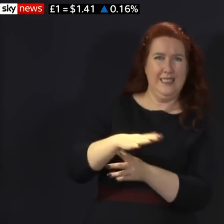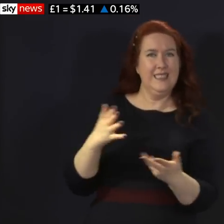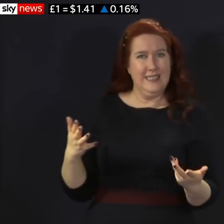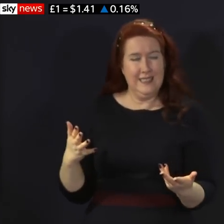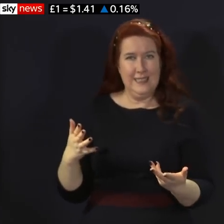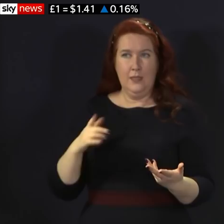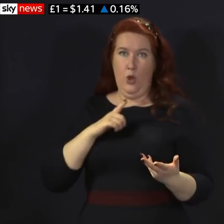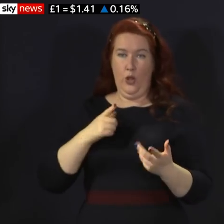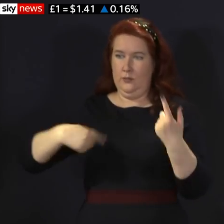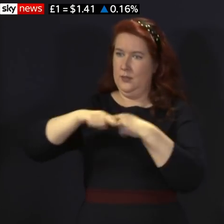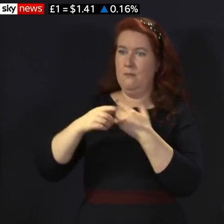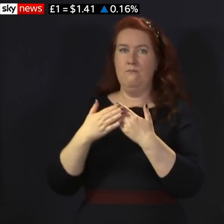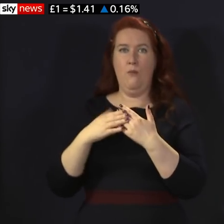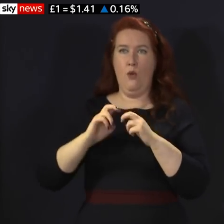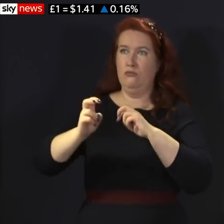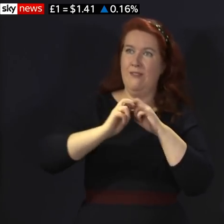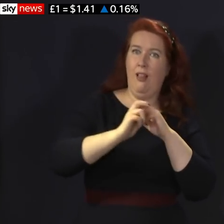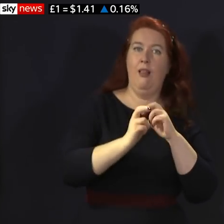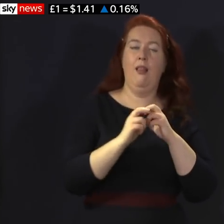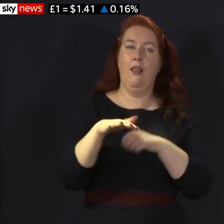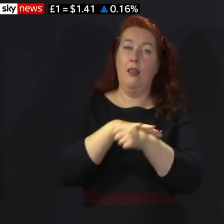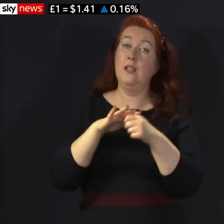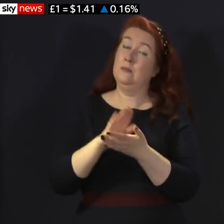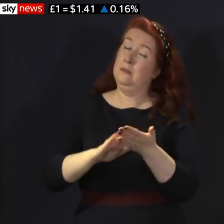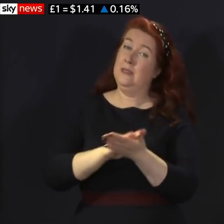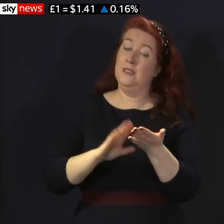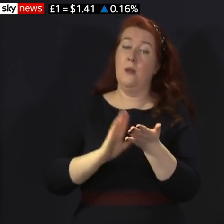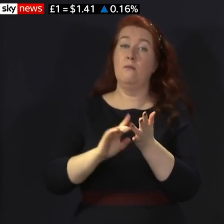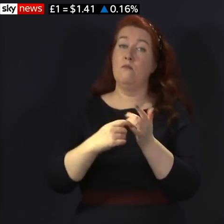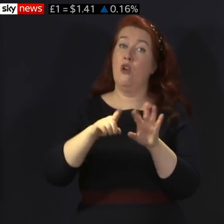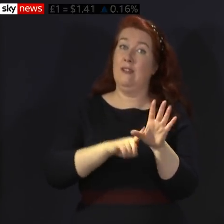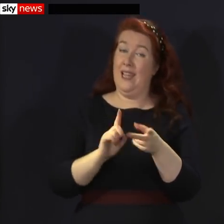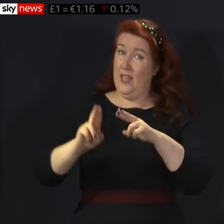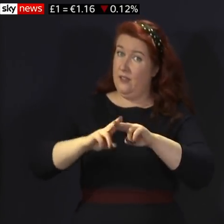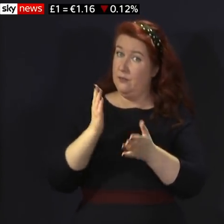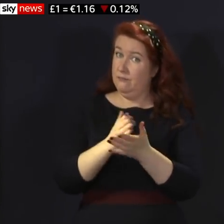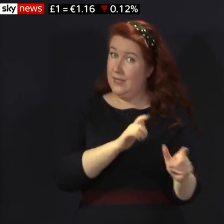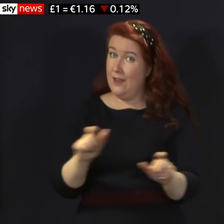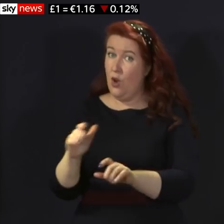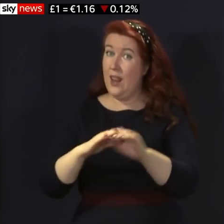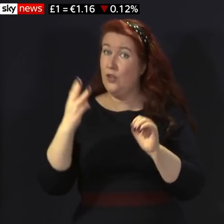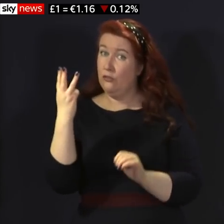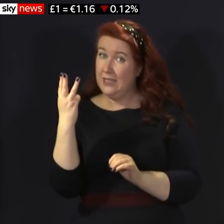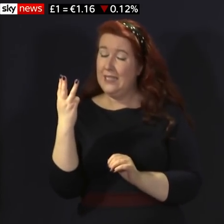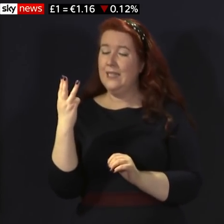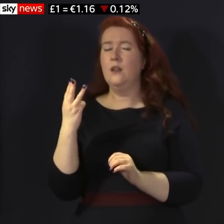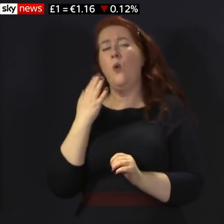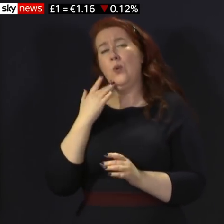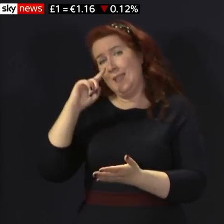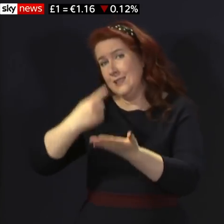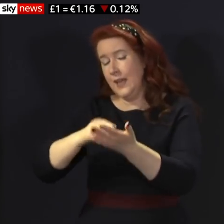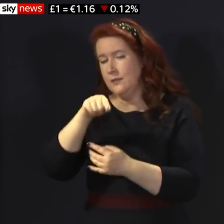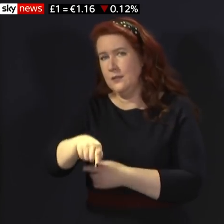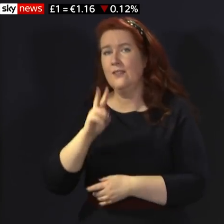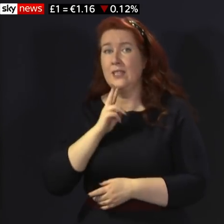restrictions start to ease more significantly elsewhere. So if Moray does stay in Level 3, which, as I said earlier, will be finally decided at the end of the